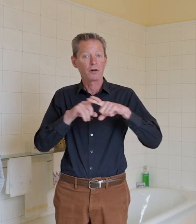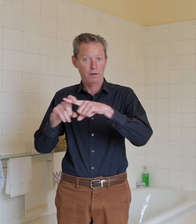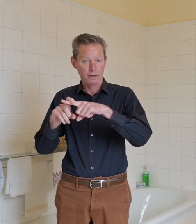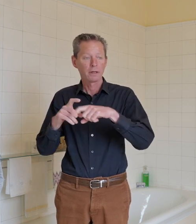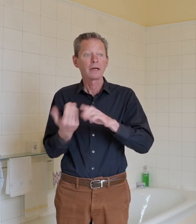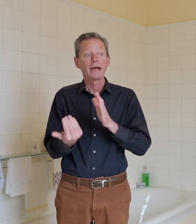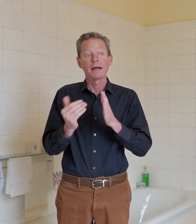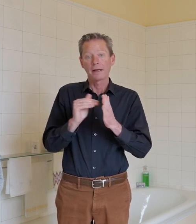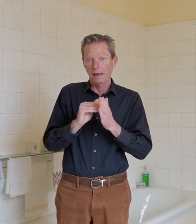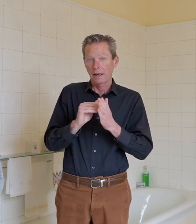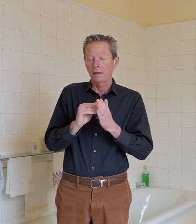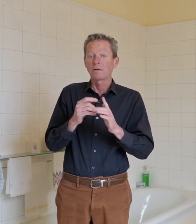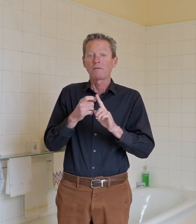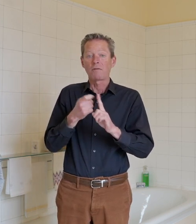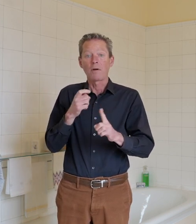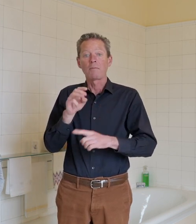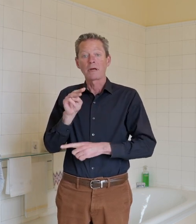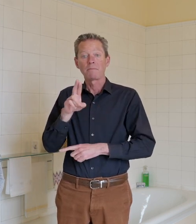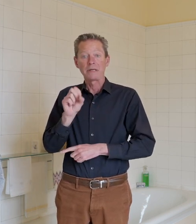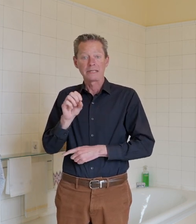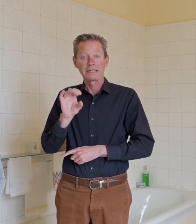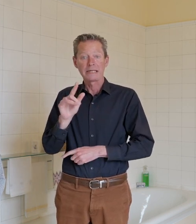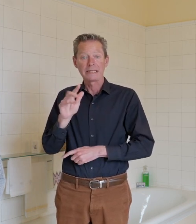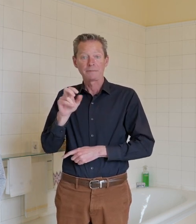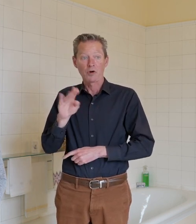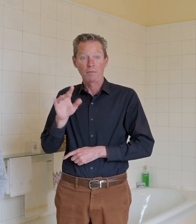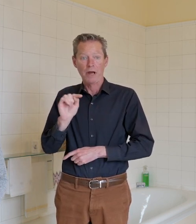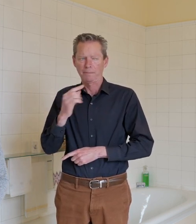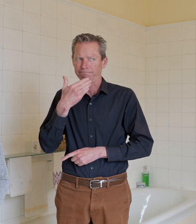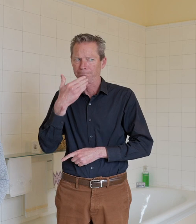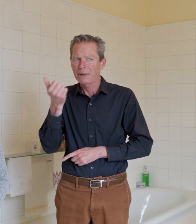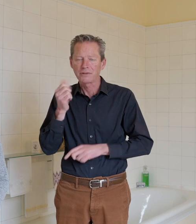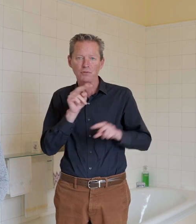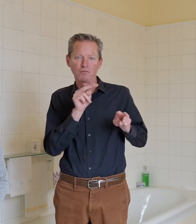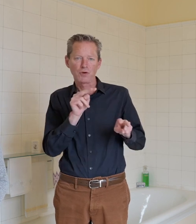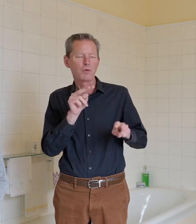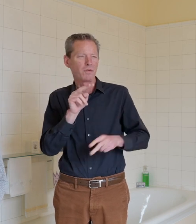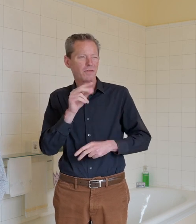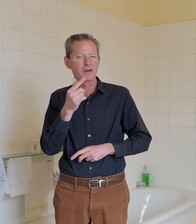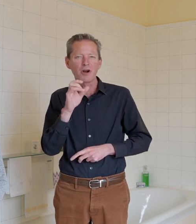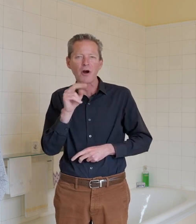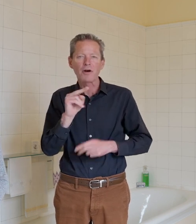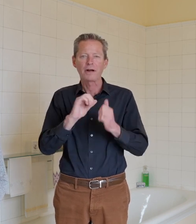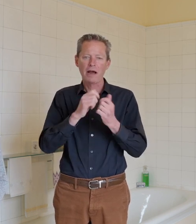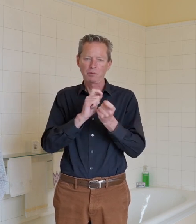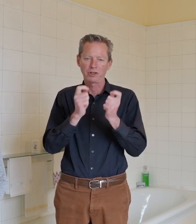from Mrs. Eastman's bathroom you have the best view of the terrace garden and how it would change seasonally. So in every